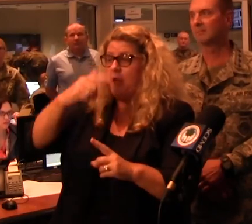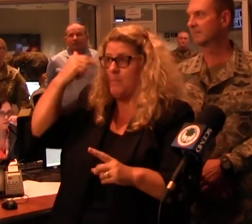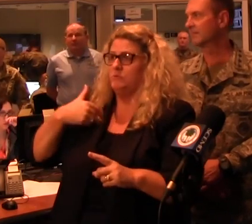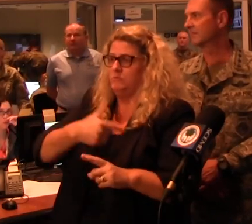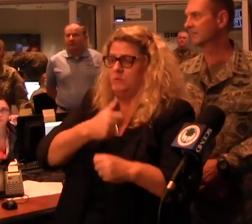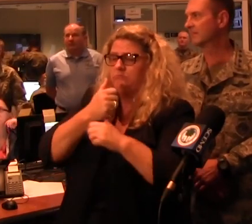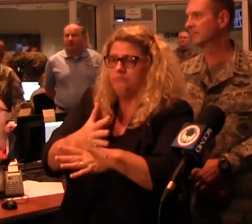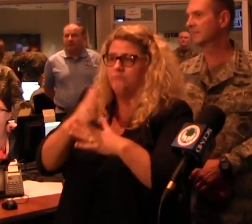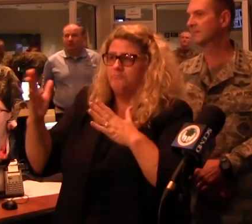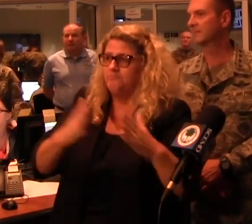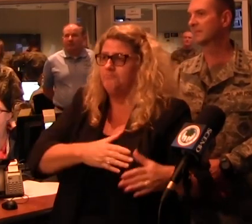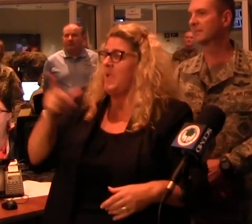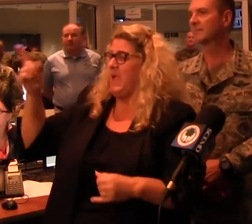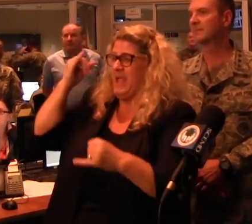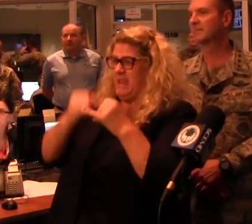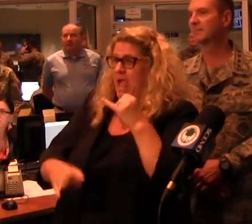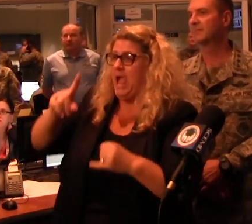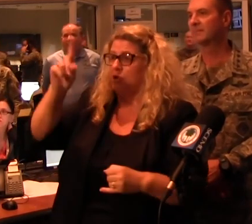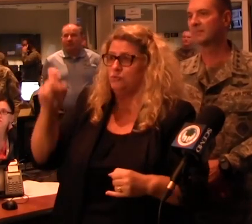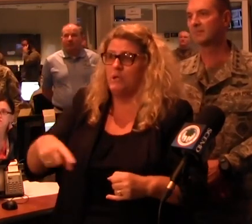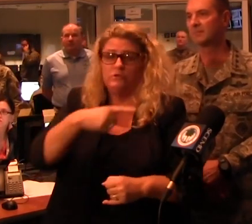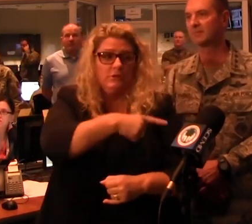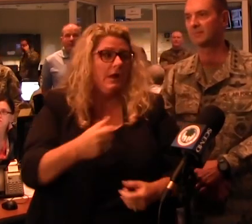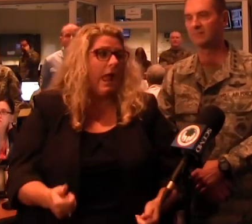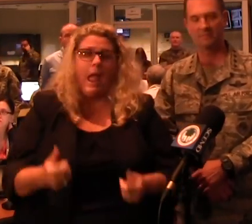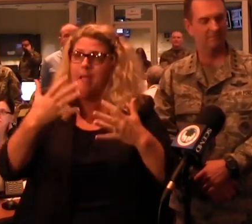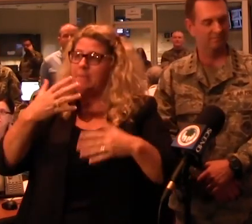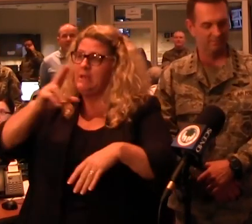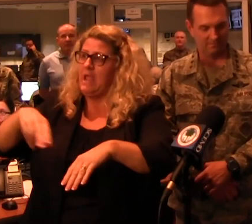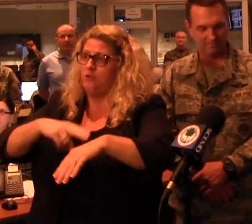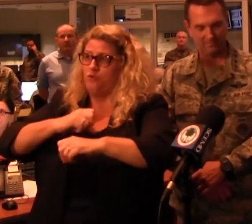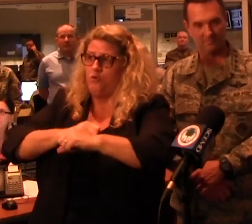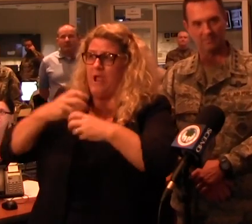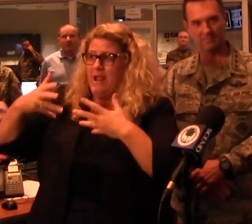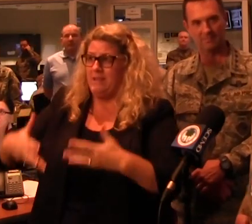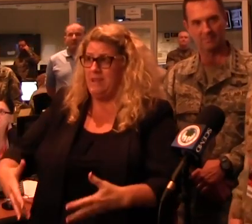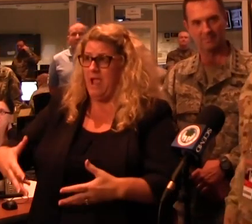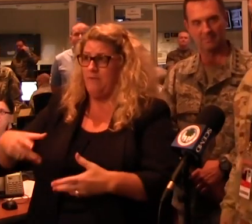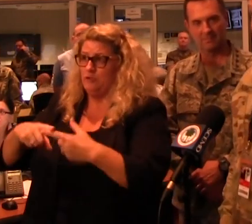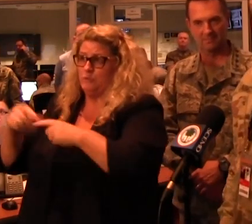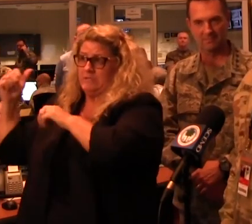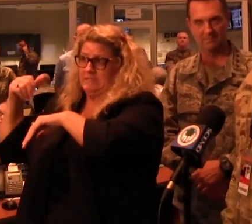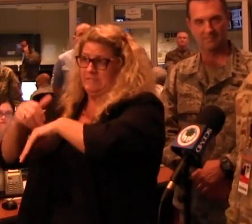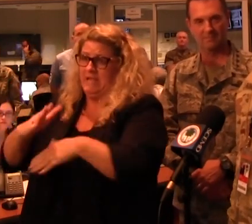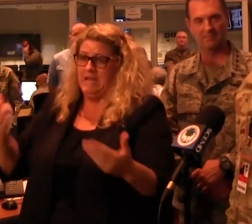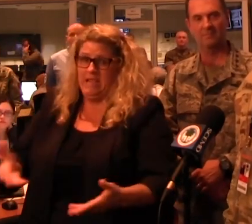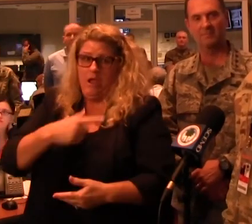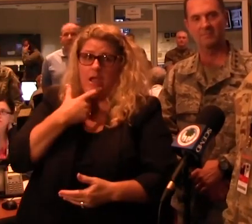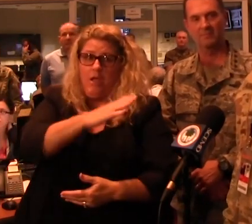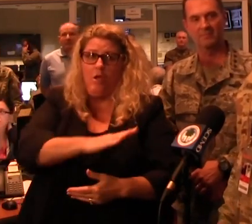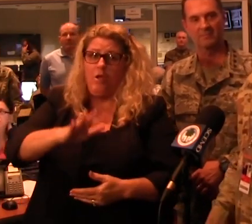Last question and three is one. General Leninson, how many National Guard troops do we still have deployed? We have about 3,000 deployed right now,